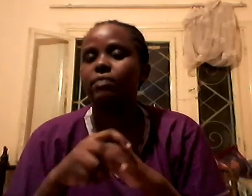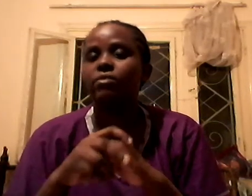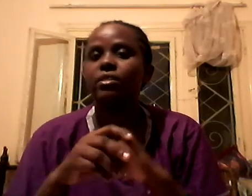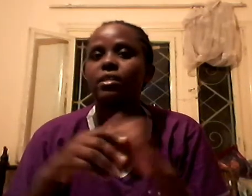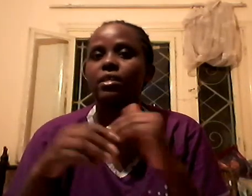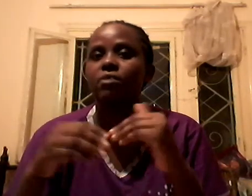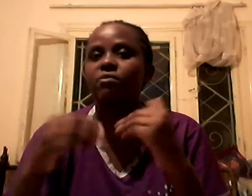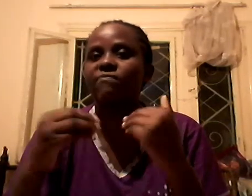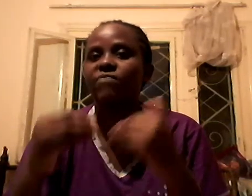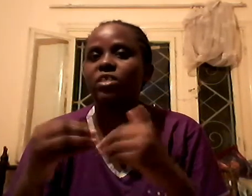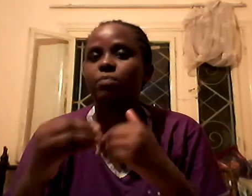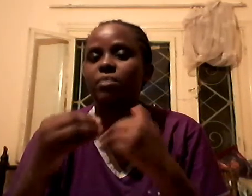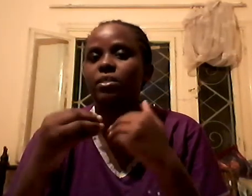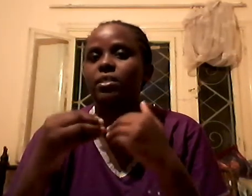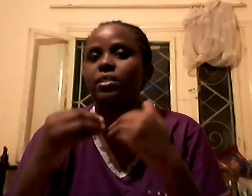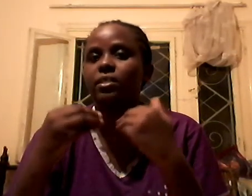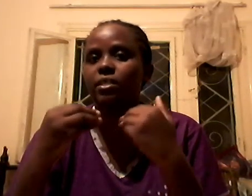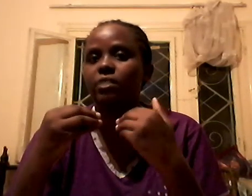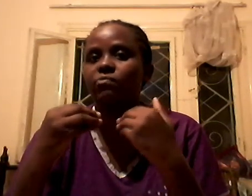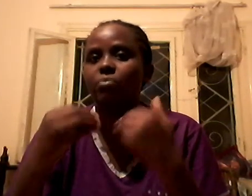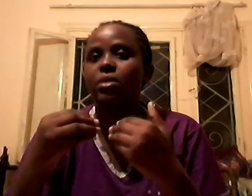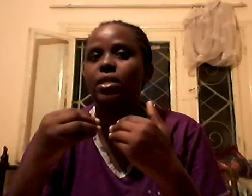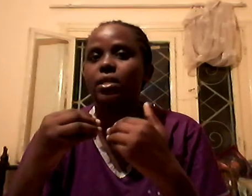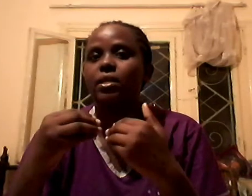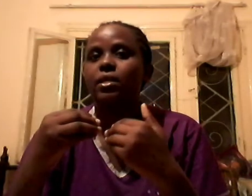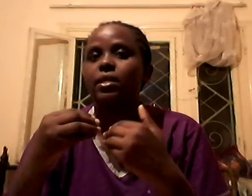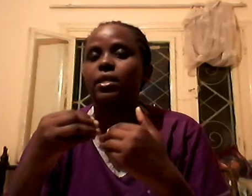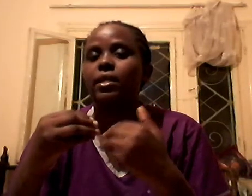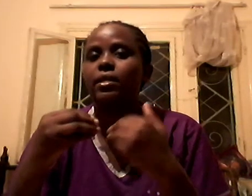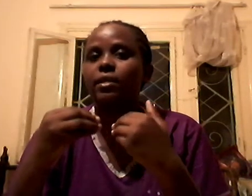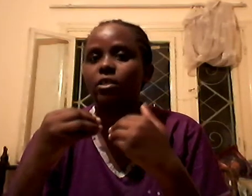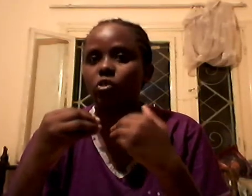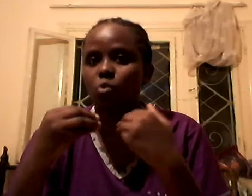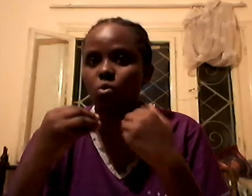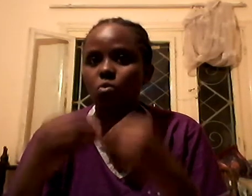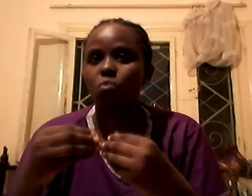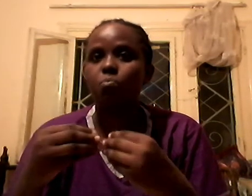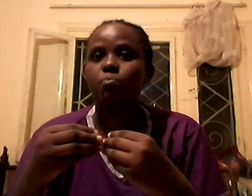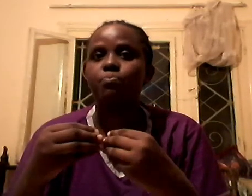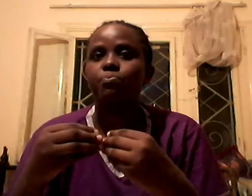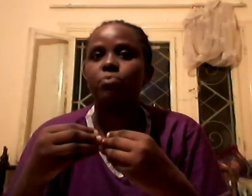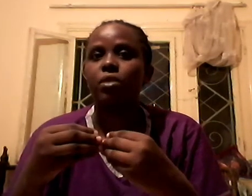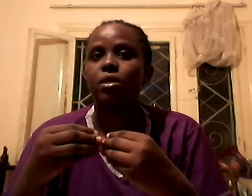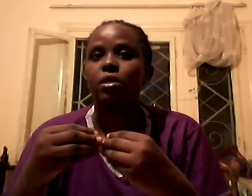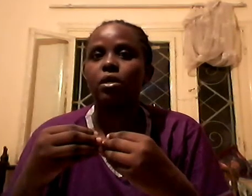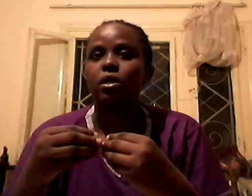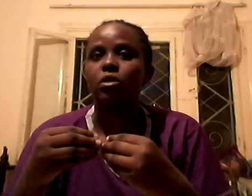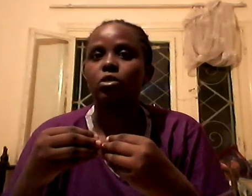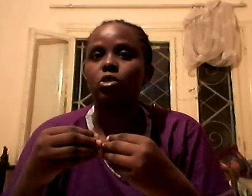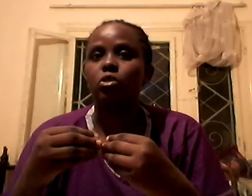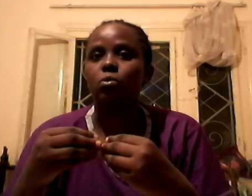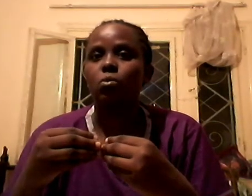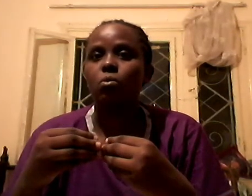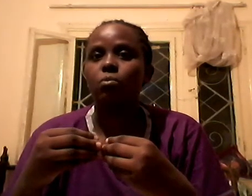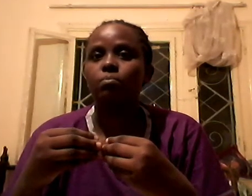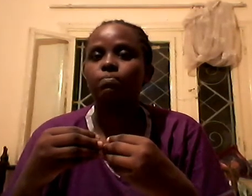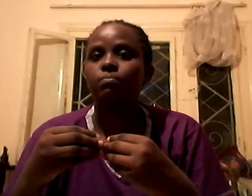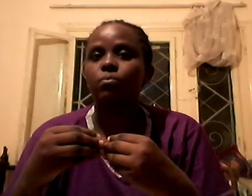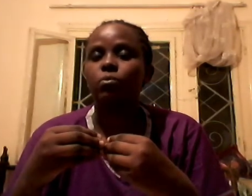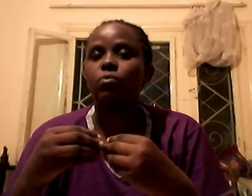there is lack of respect in that family, in that home. So, we